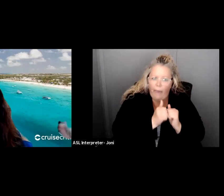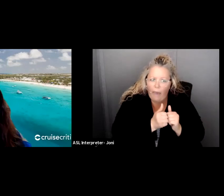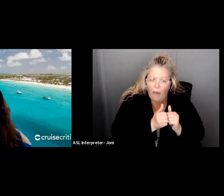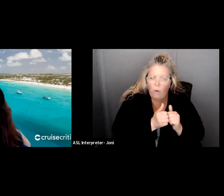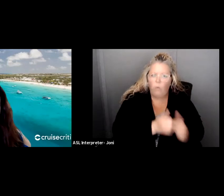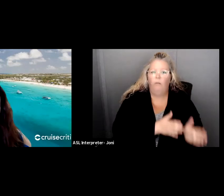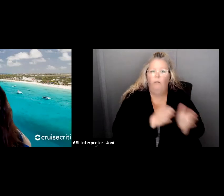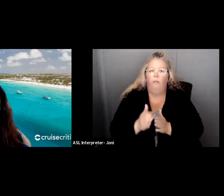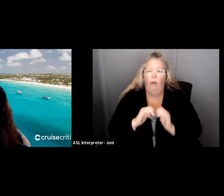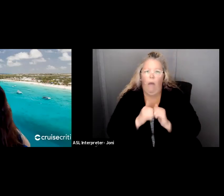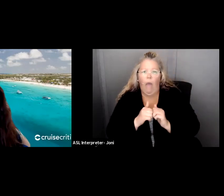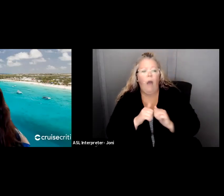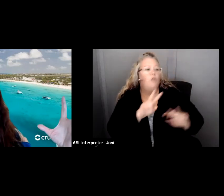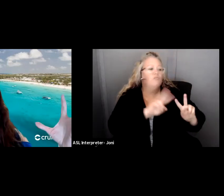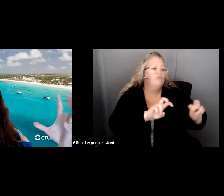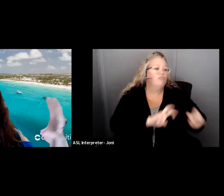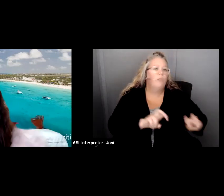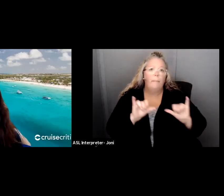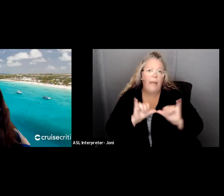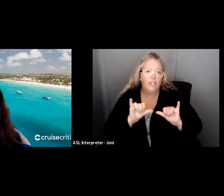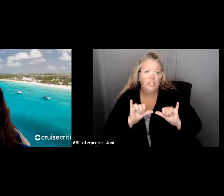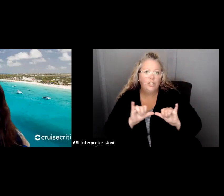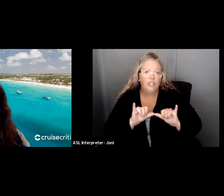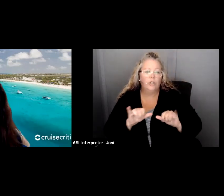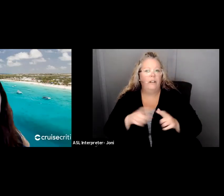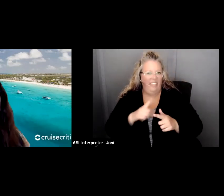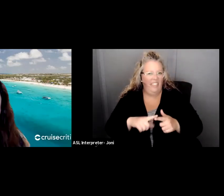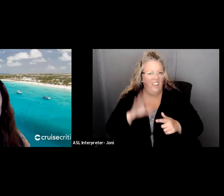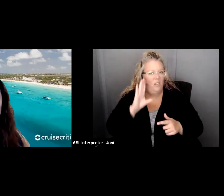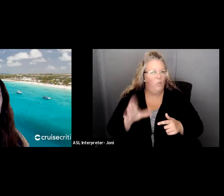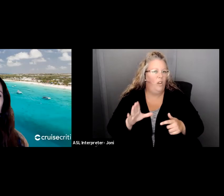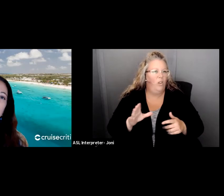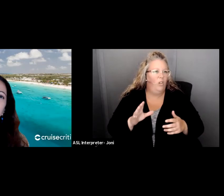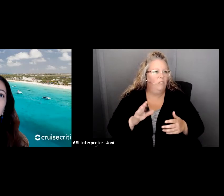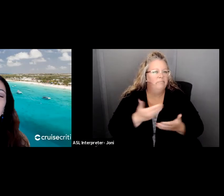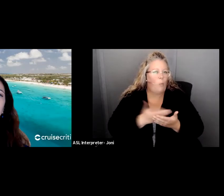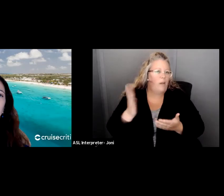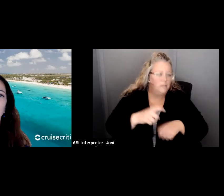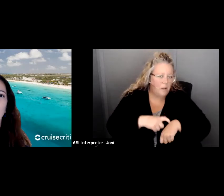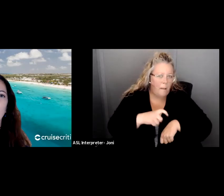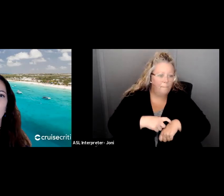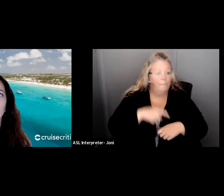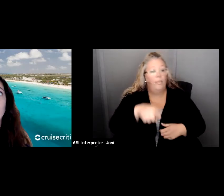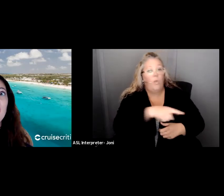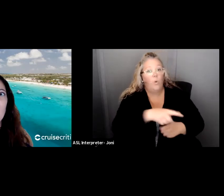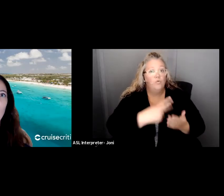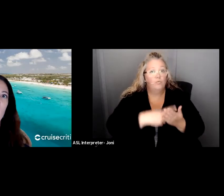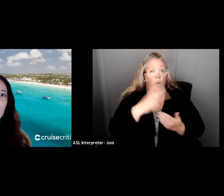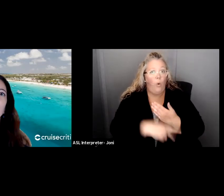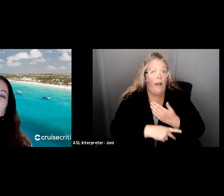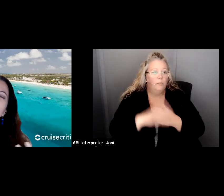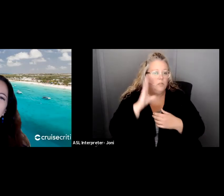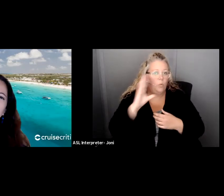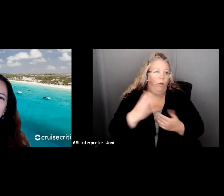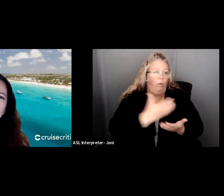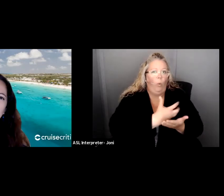we might have a lot of programs that are actually taking time away from our five core services or taking, you know, time, money away